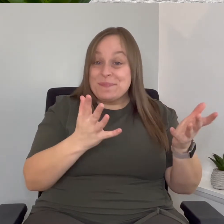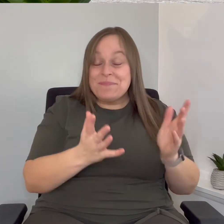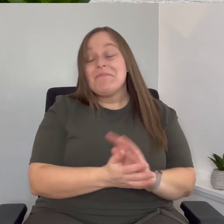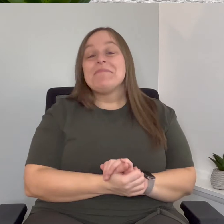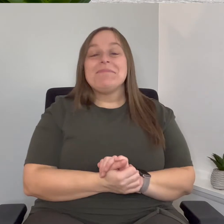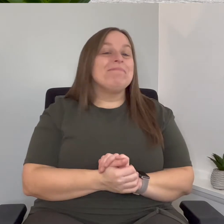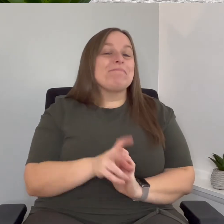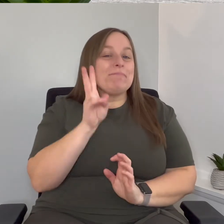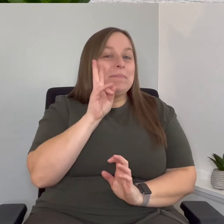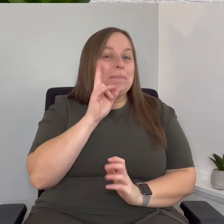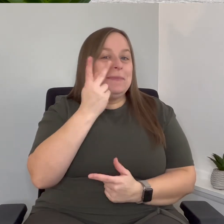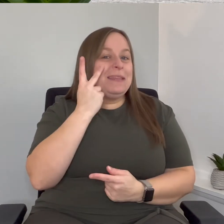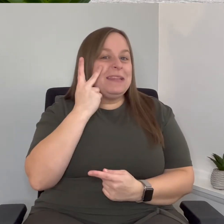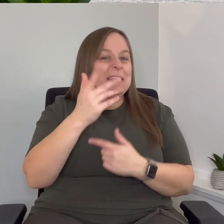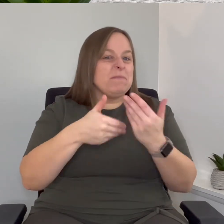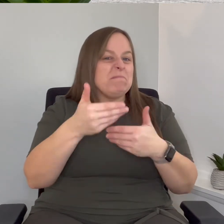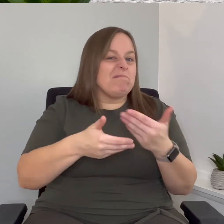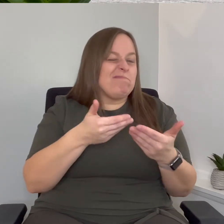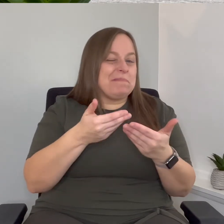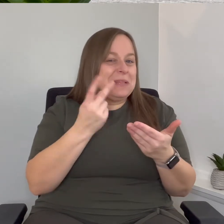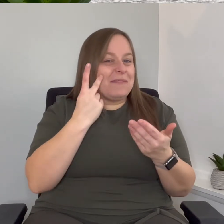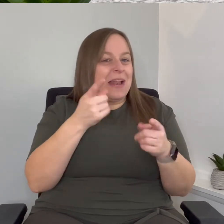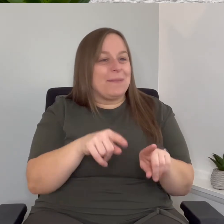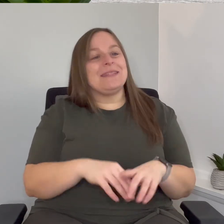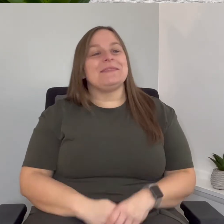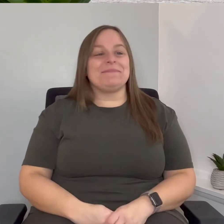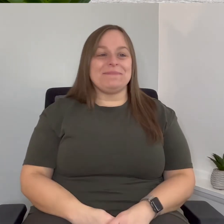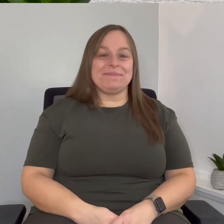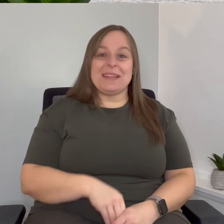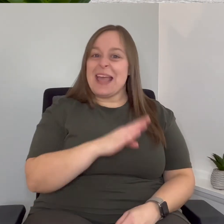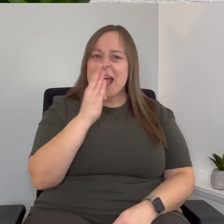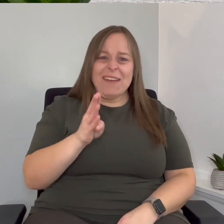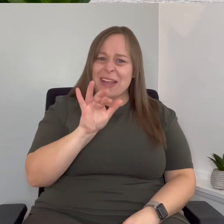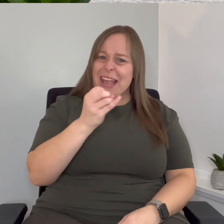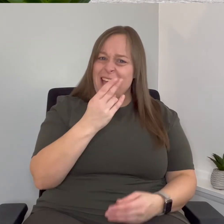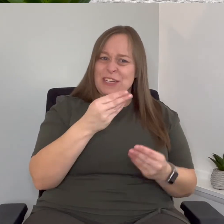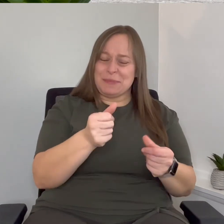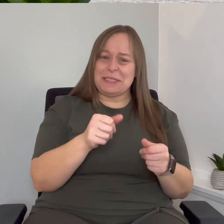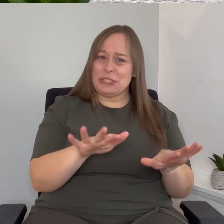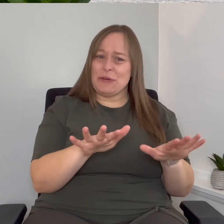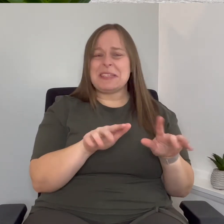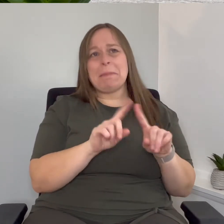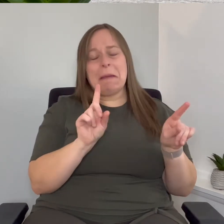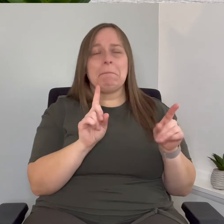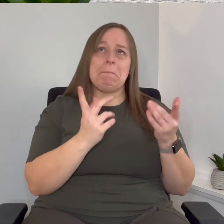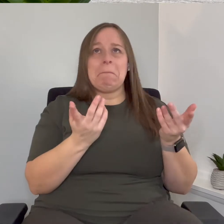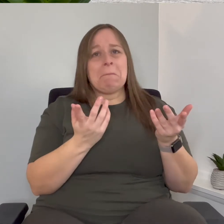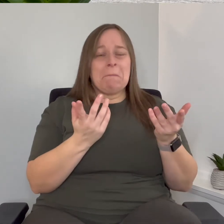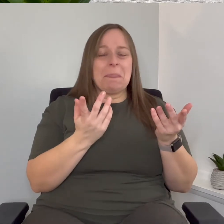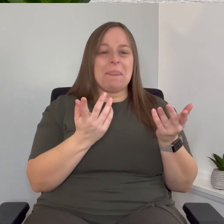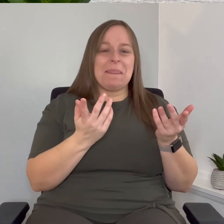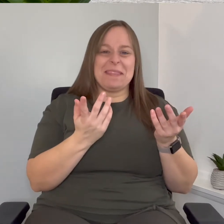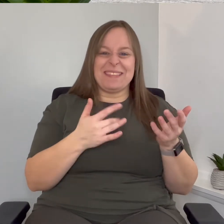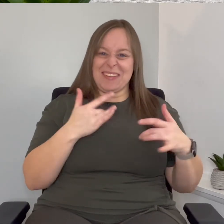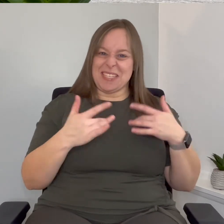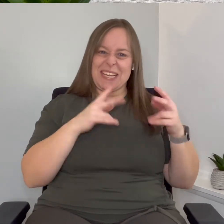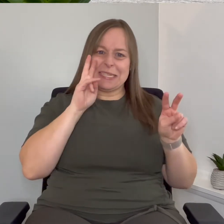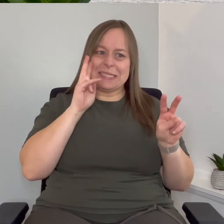so that'll be interesting we'll see where that goes I've never been a cash spender so it makes me a little bit nervous but I'm also kind of excited to see how it varies